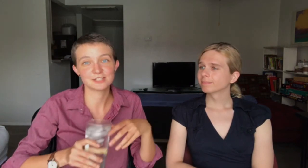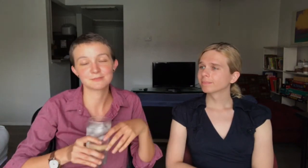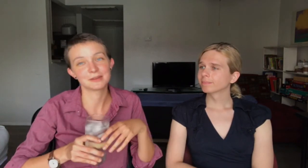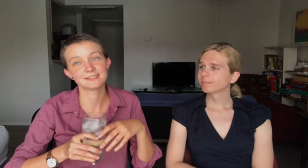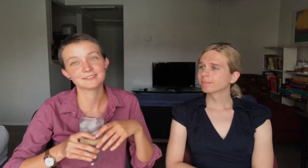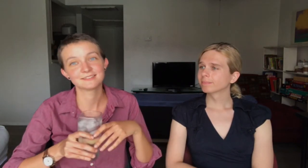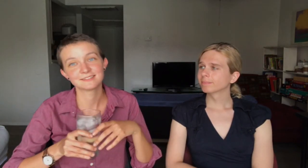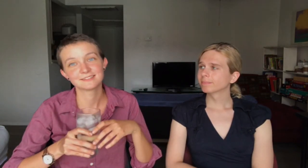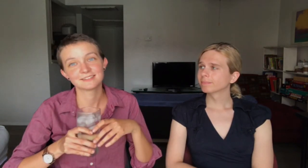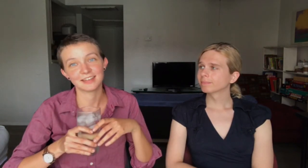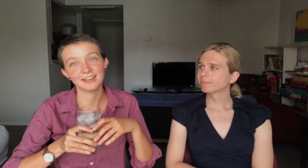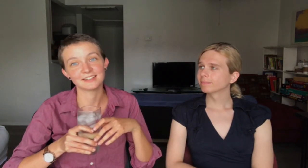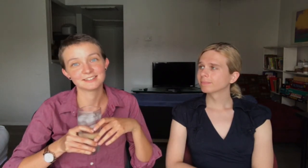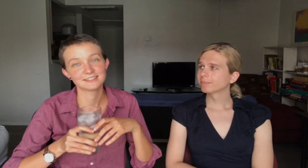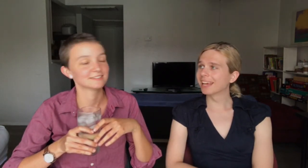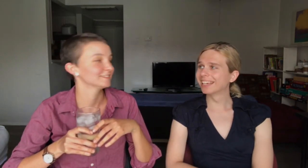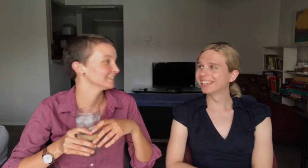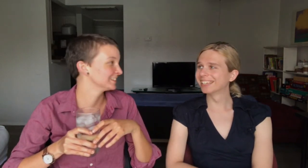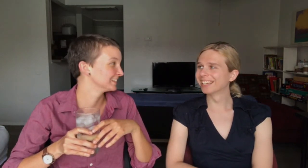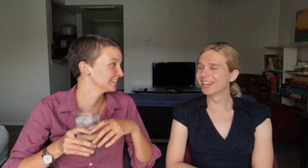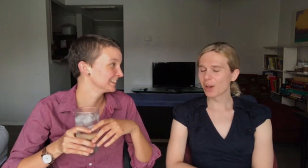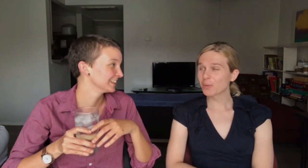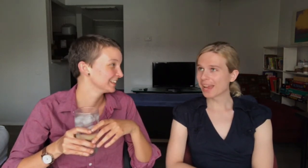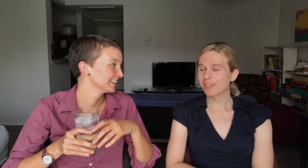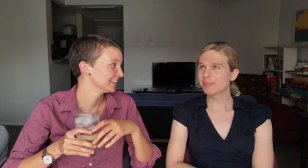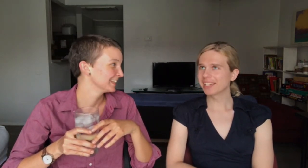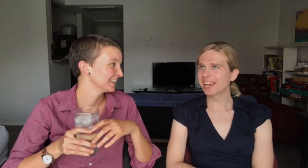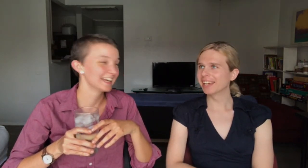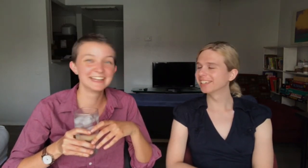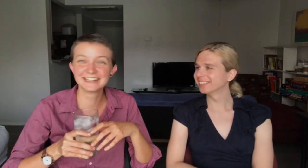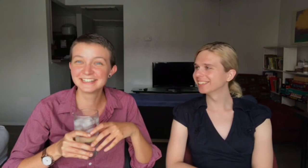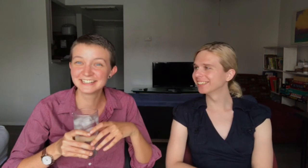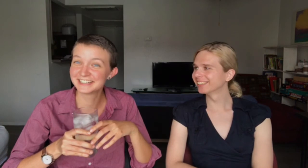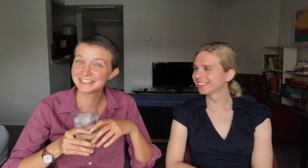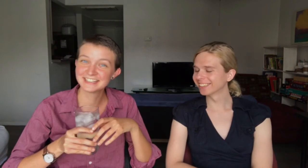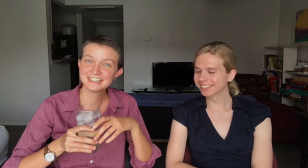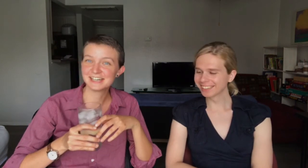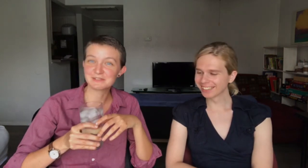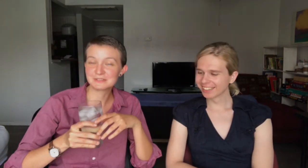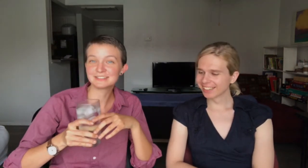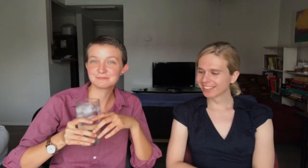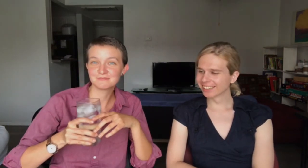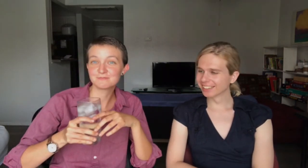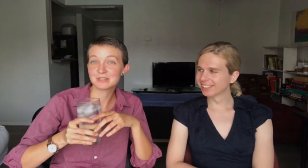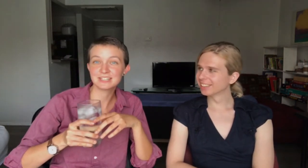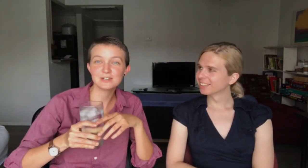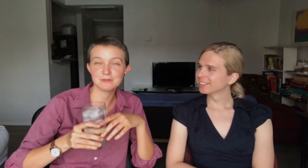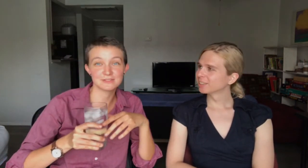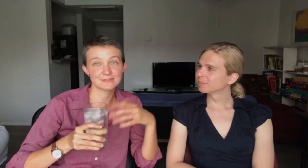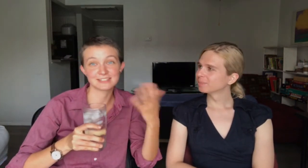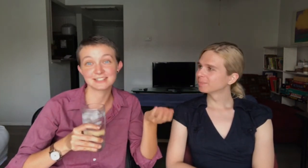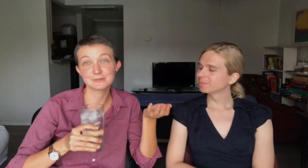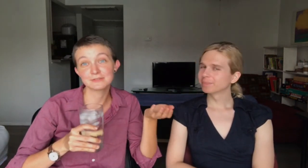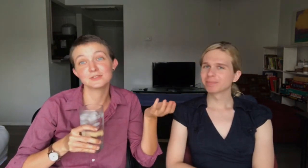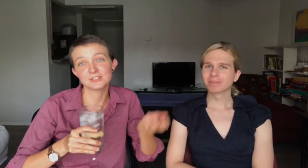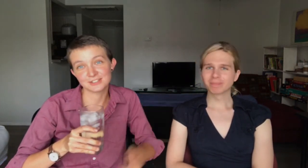just been gay. We have been gay. And we'll continue to be for the foreseeable future.